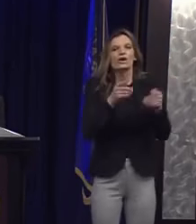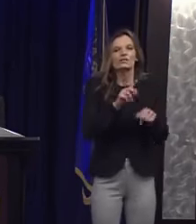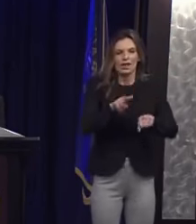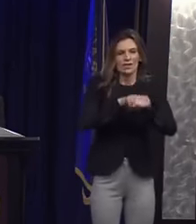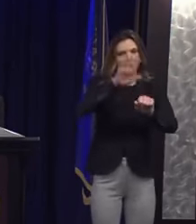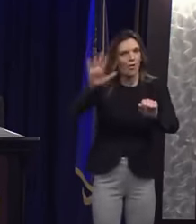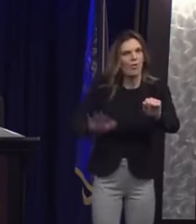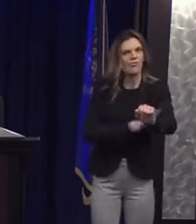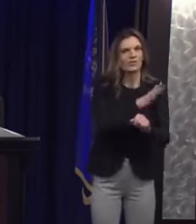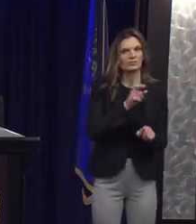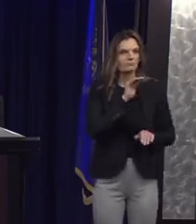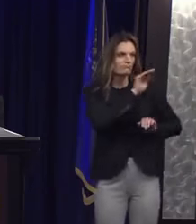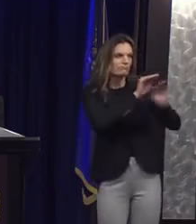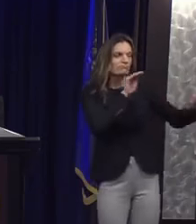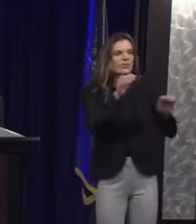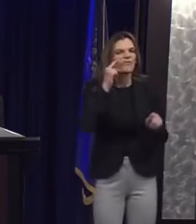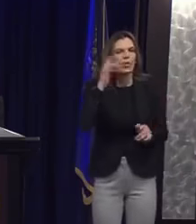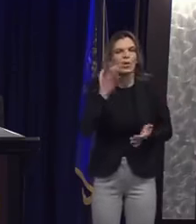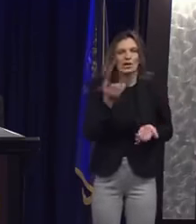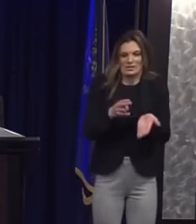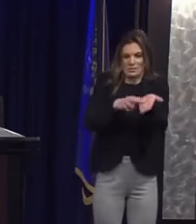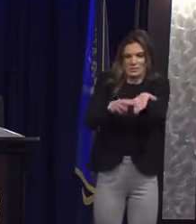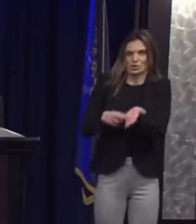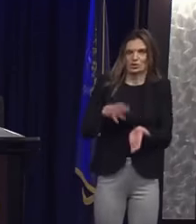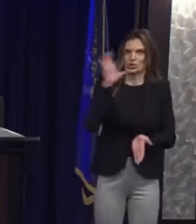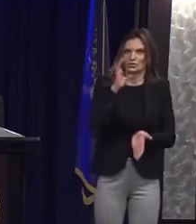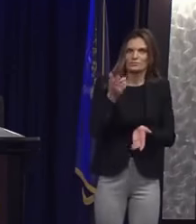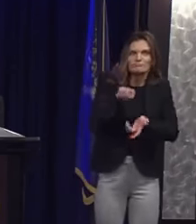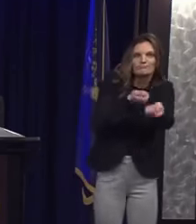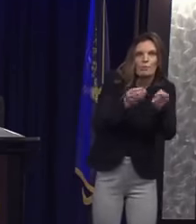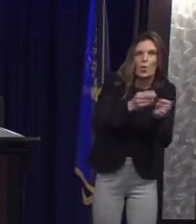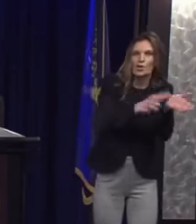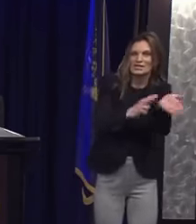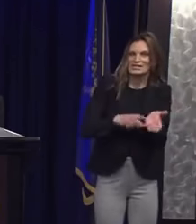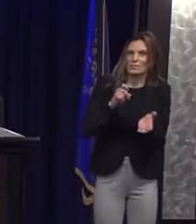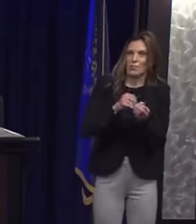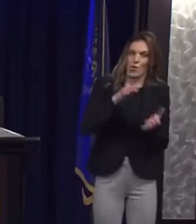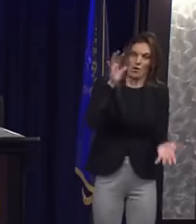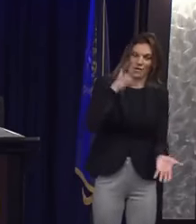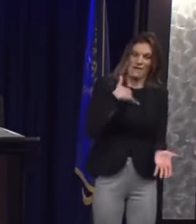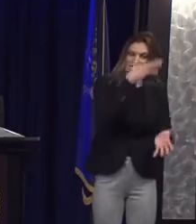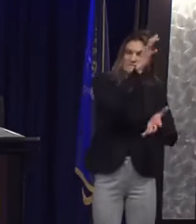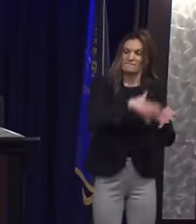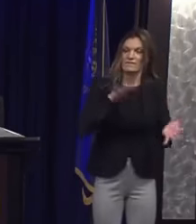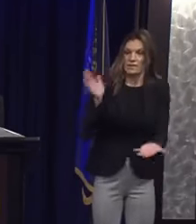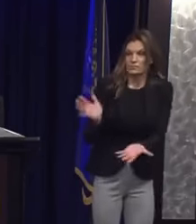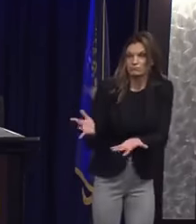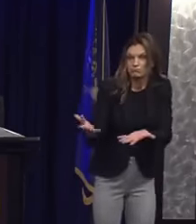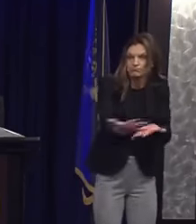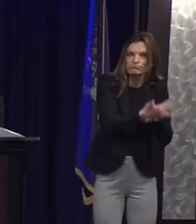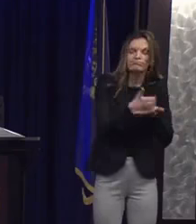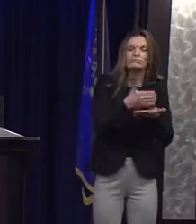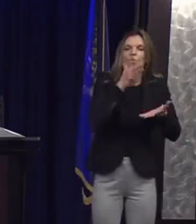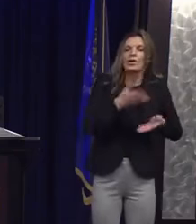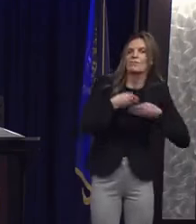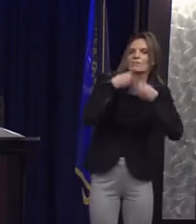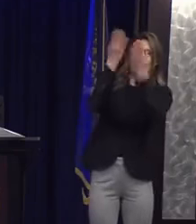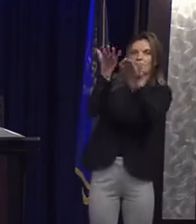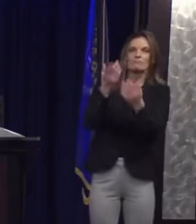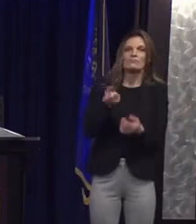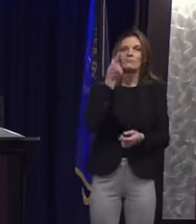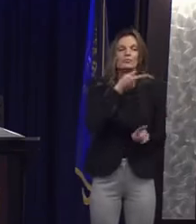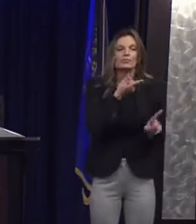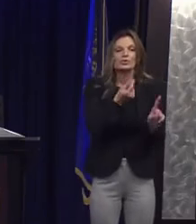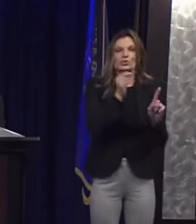spearhead the petition gathering process. They, in turn, hired two companies, one for each